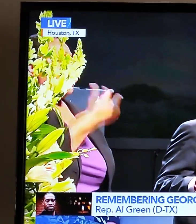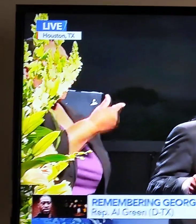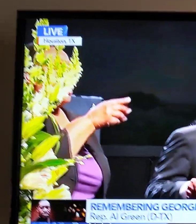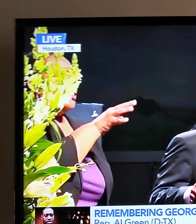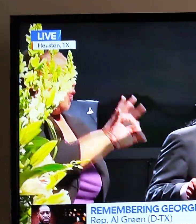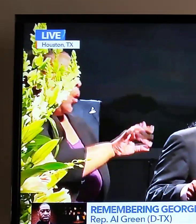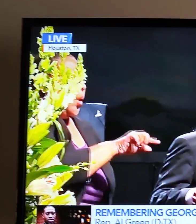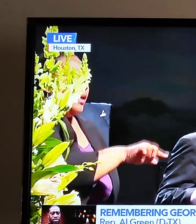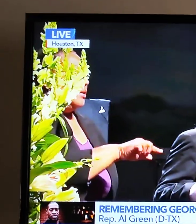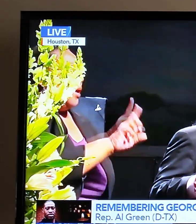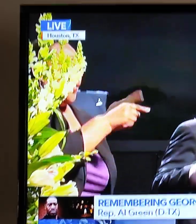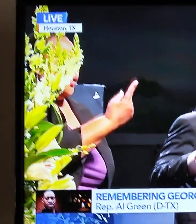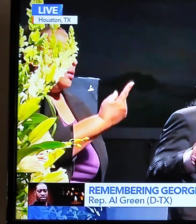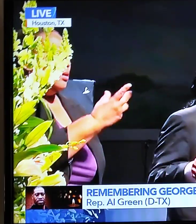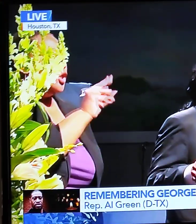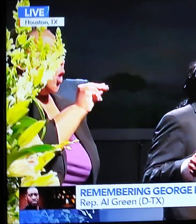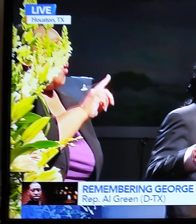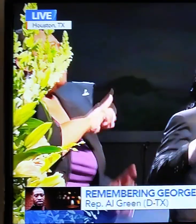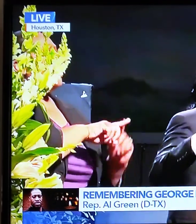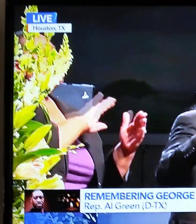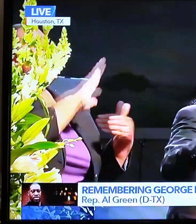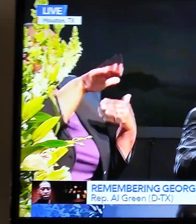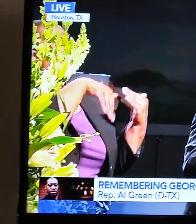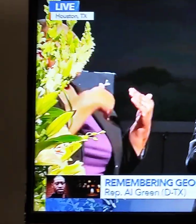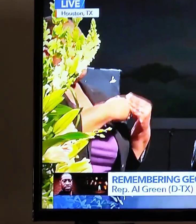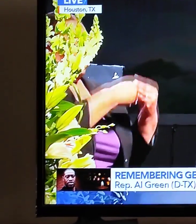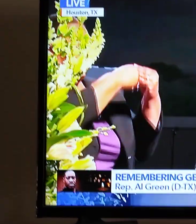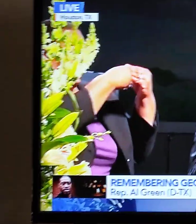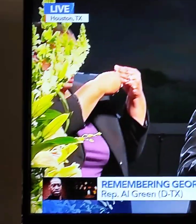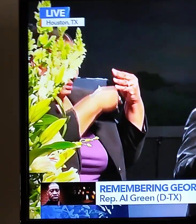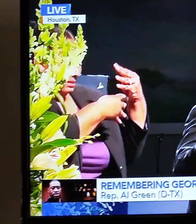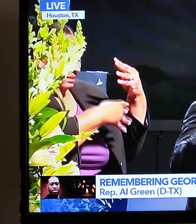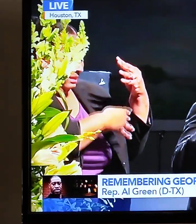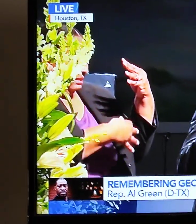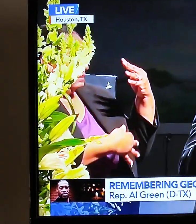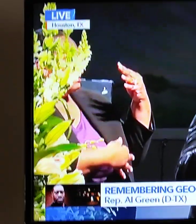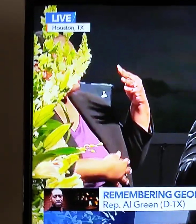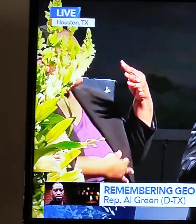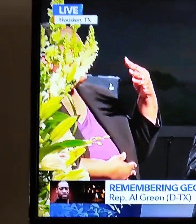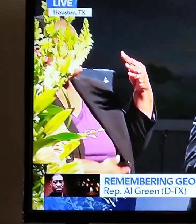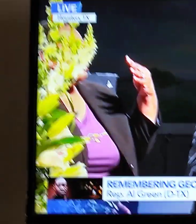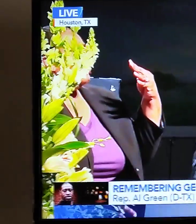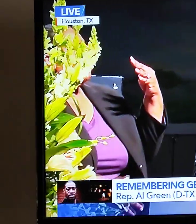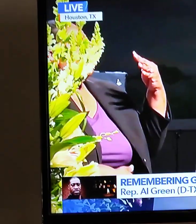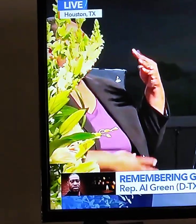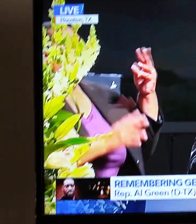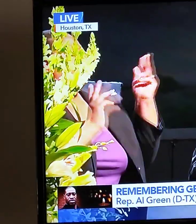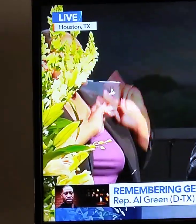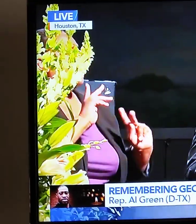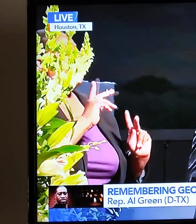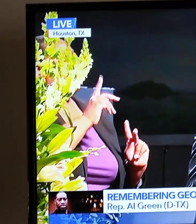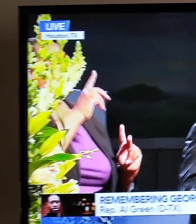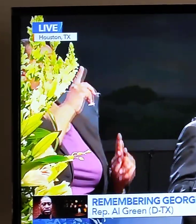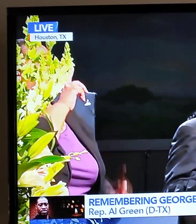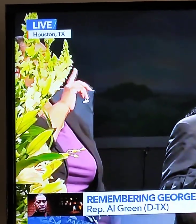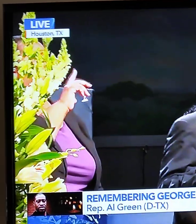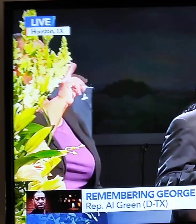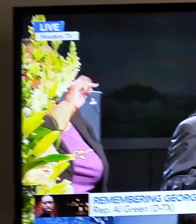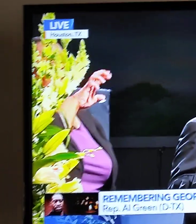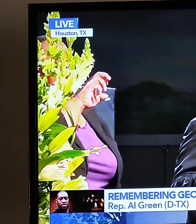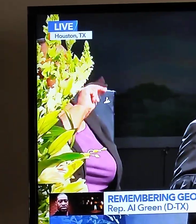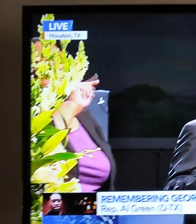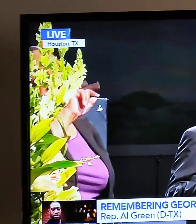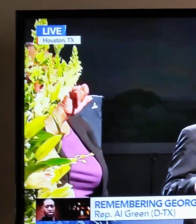Floyd, but to all of those other persons, Breonna Taylor.